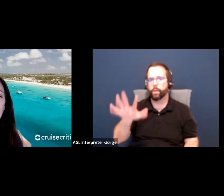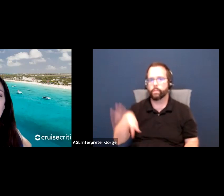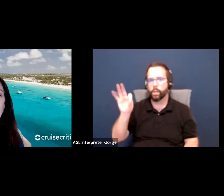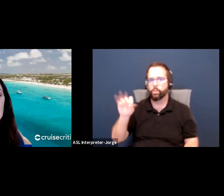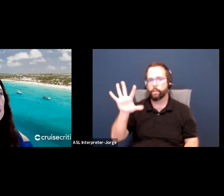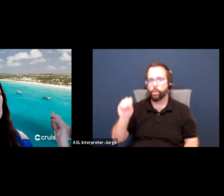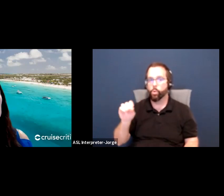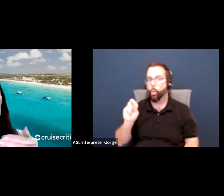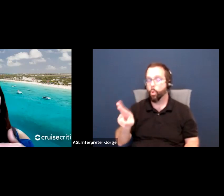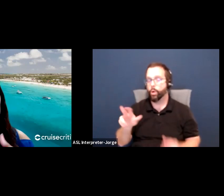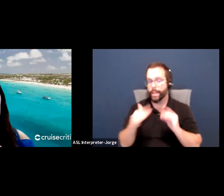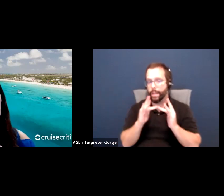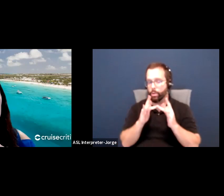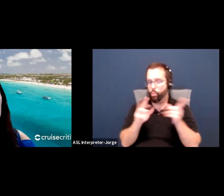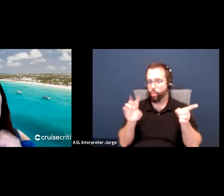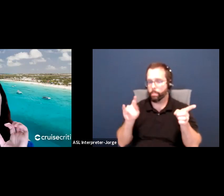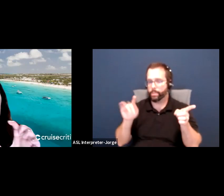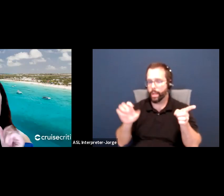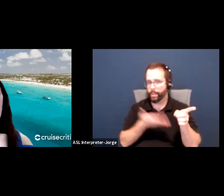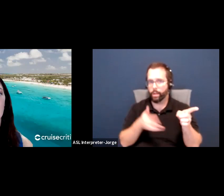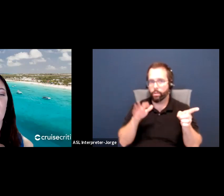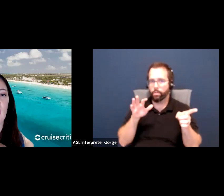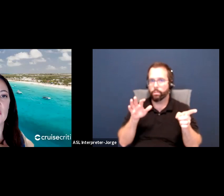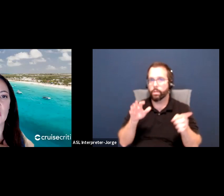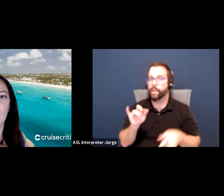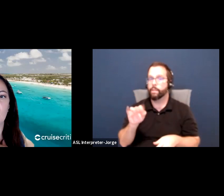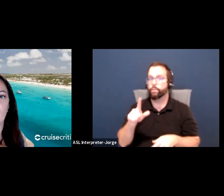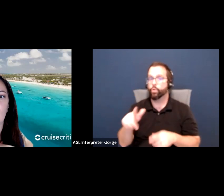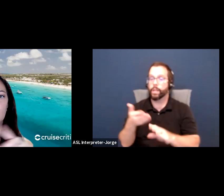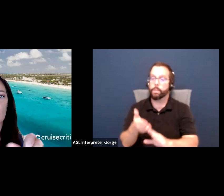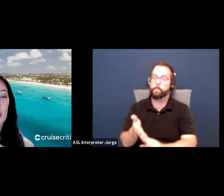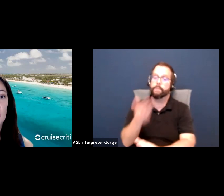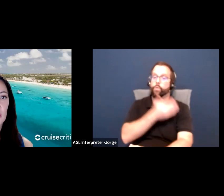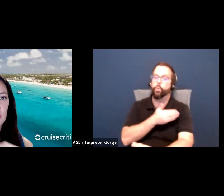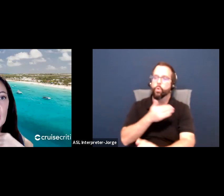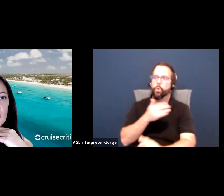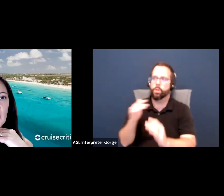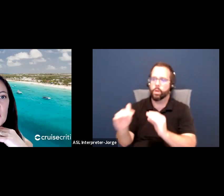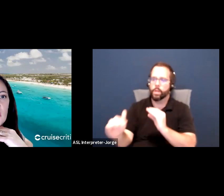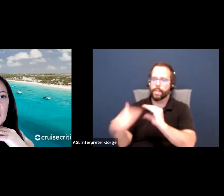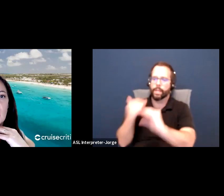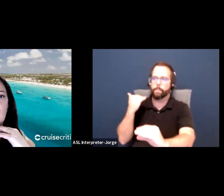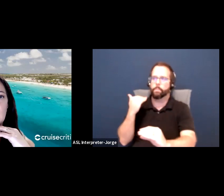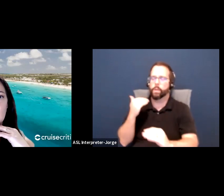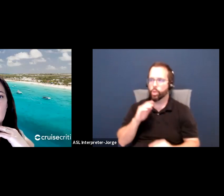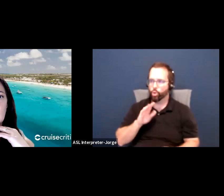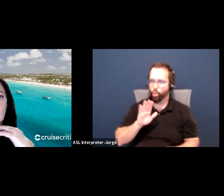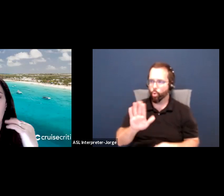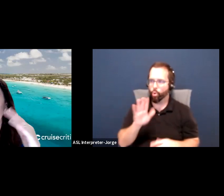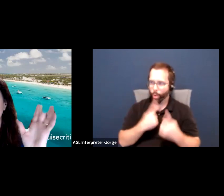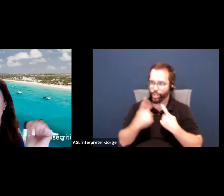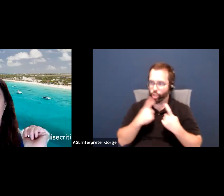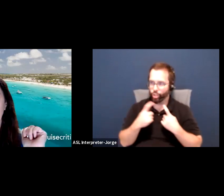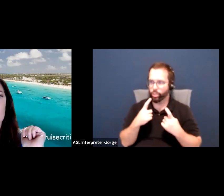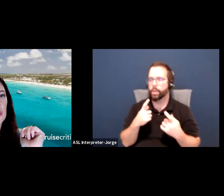if you can just email me questions ahead of time, that way you can really maximize our 30-minute time frame. And then you can